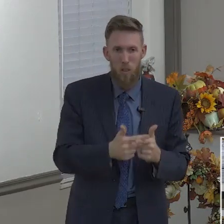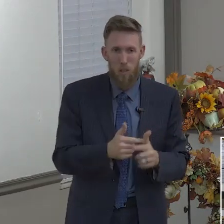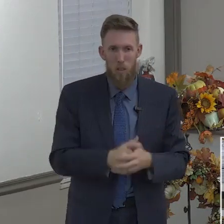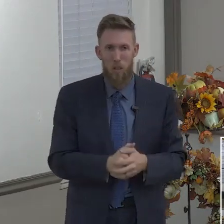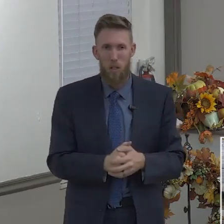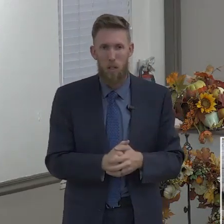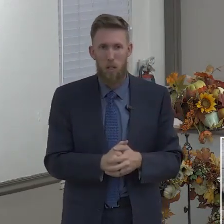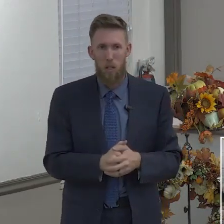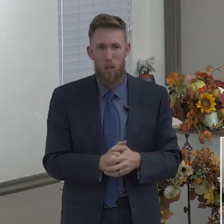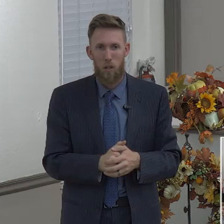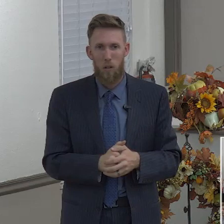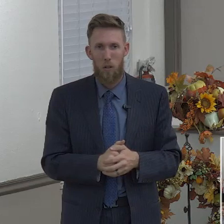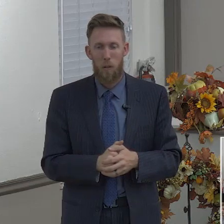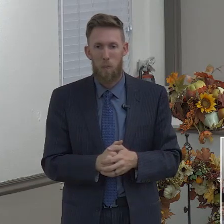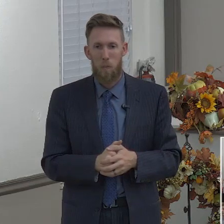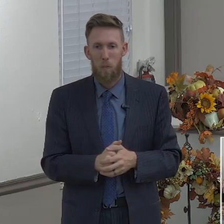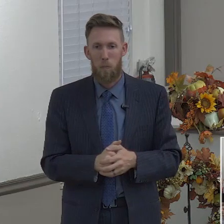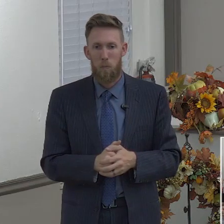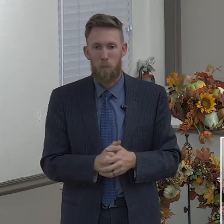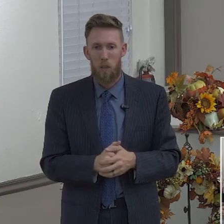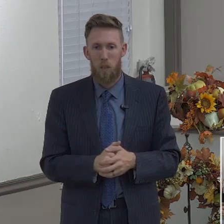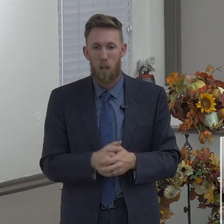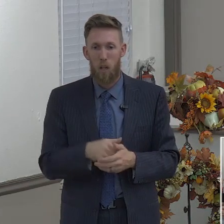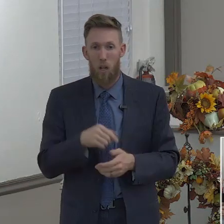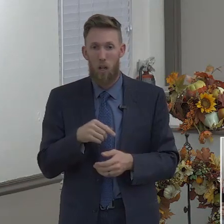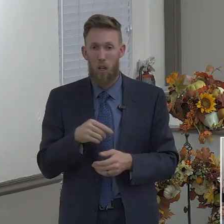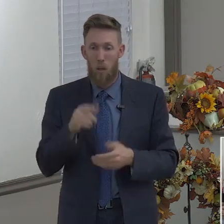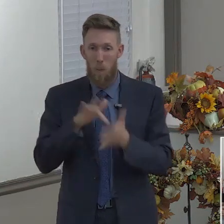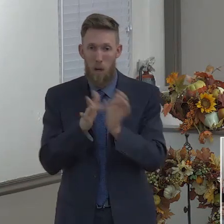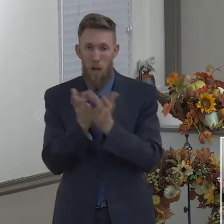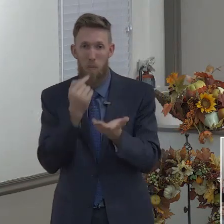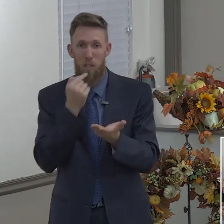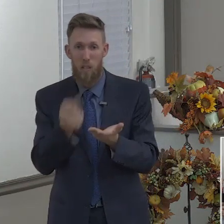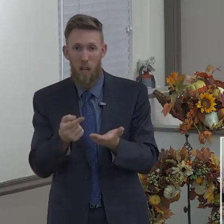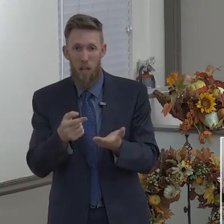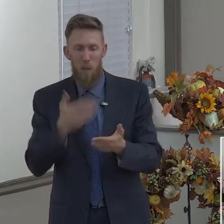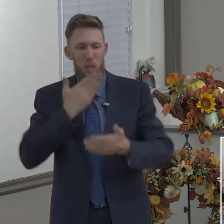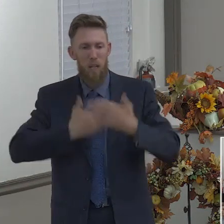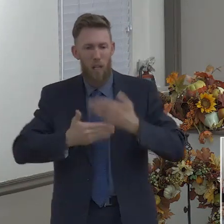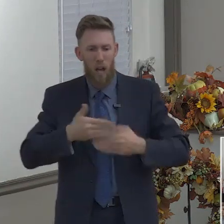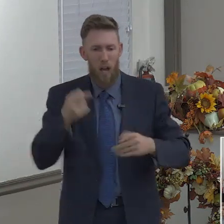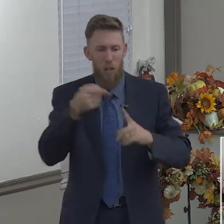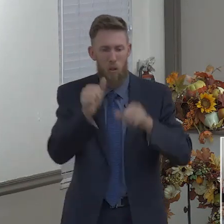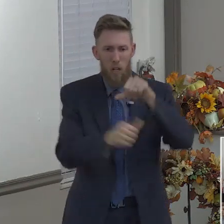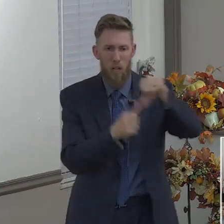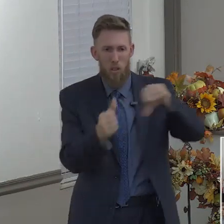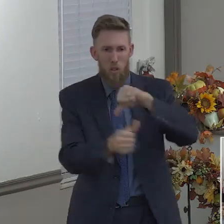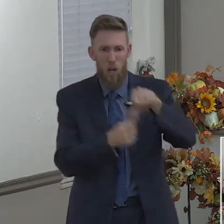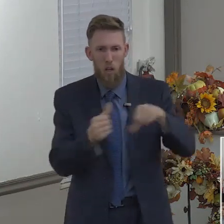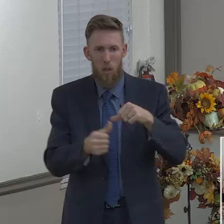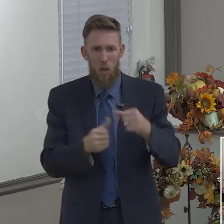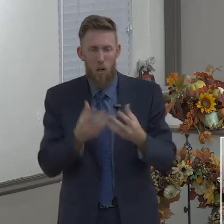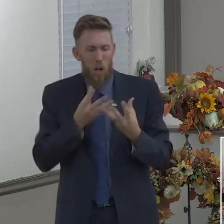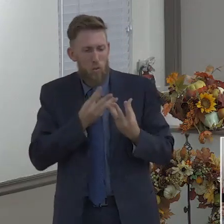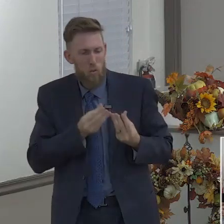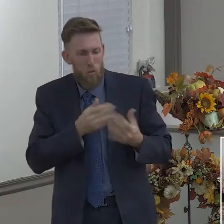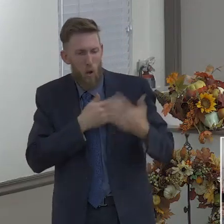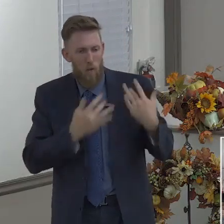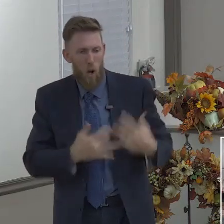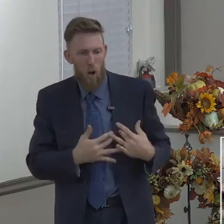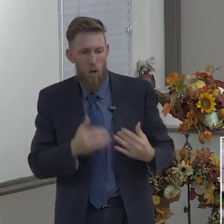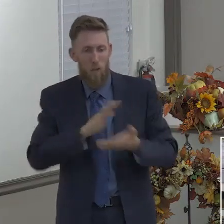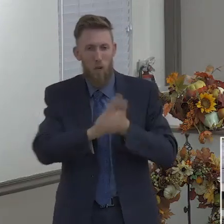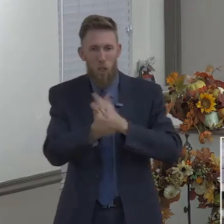And be kind one to another, tenderhearted, forgiving one another, even as God, for Christ's sake, has forgiven us. So, God